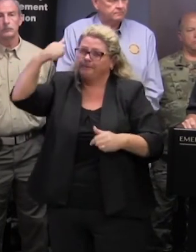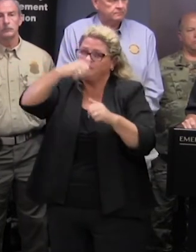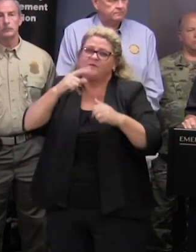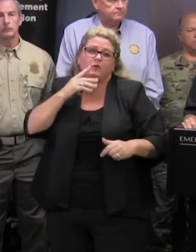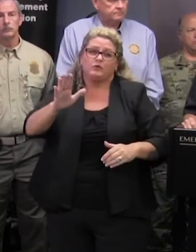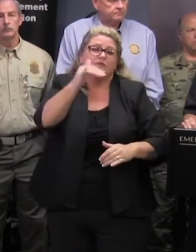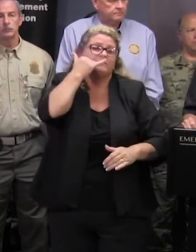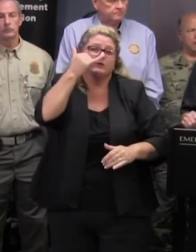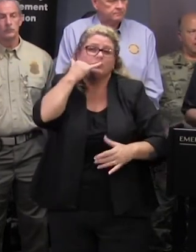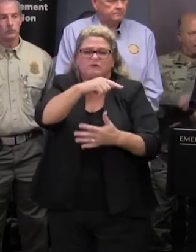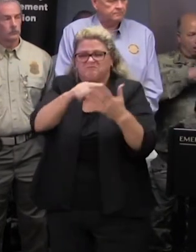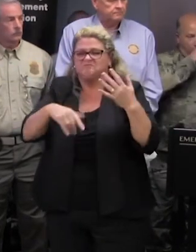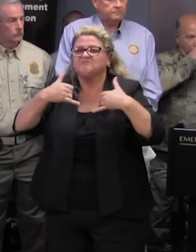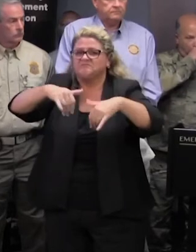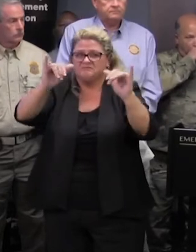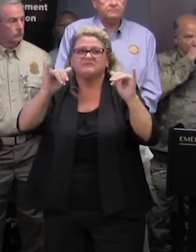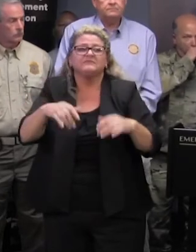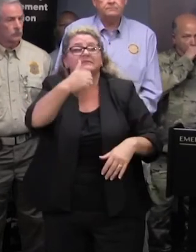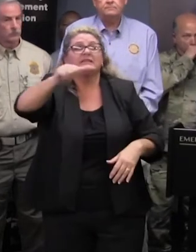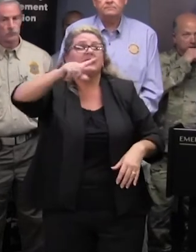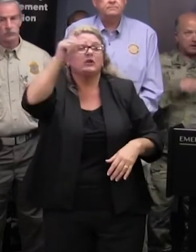phone sir thank you any questions